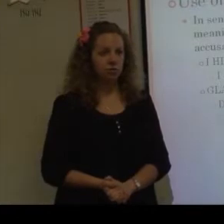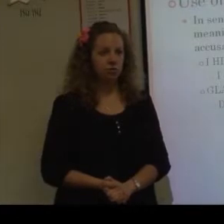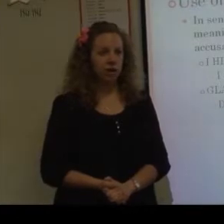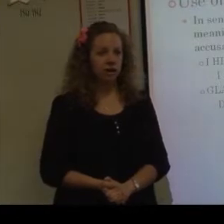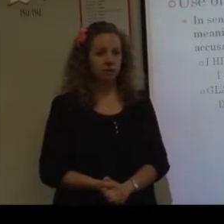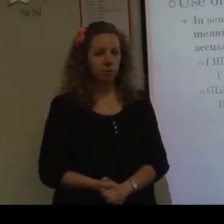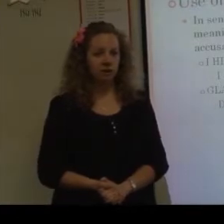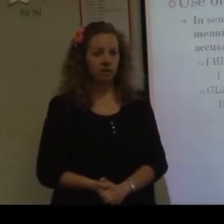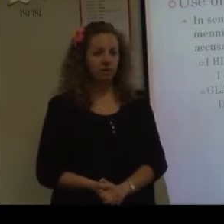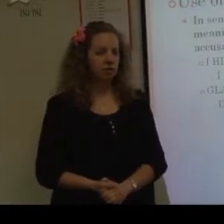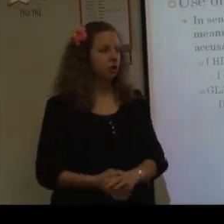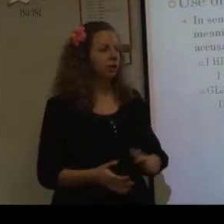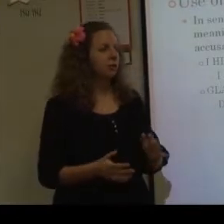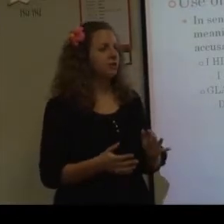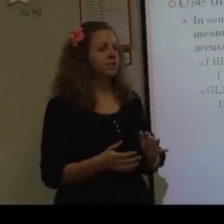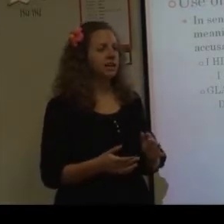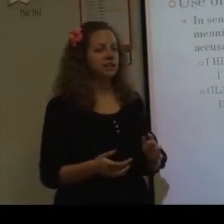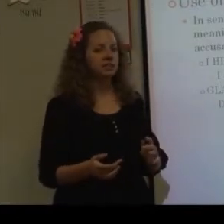you do for I hit boy? So okay. Where are the signs?